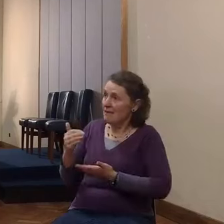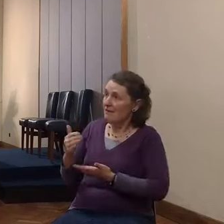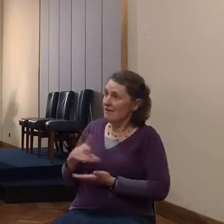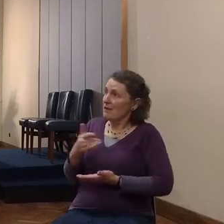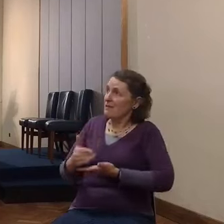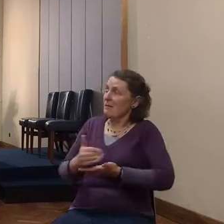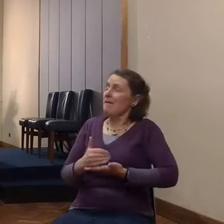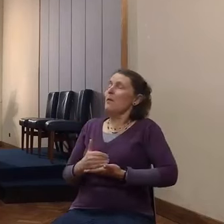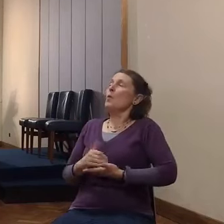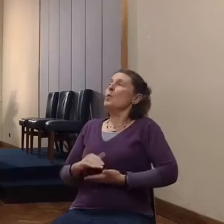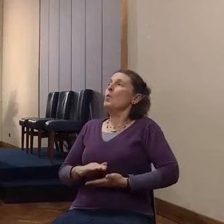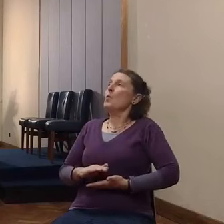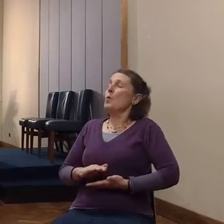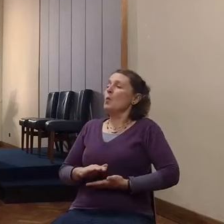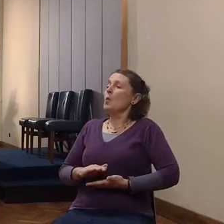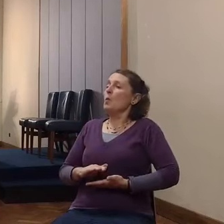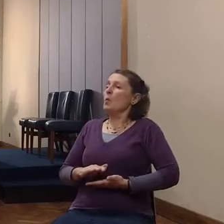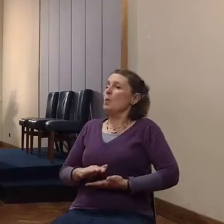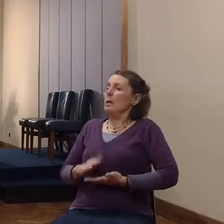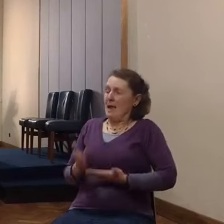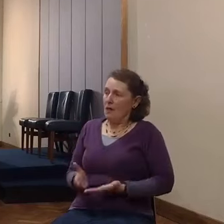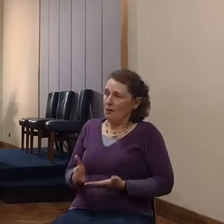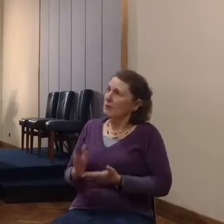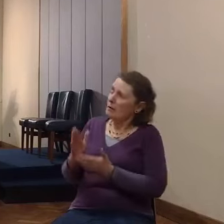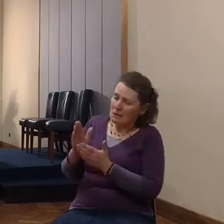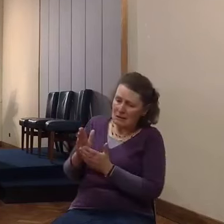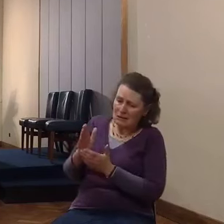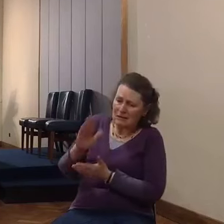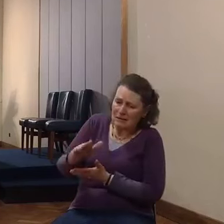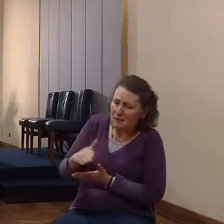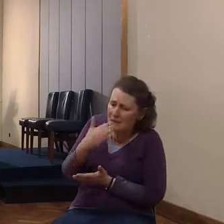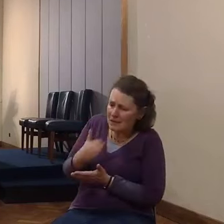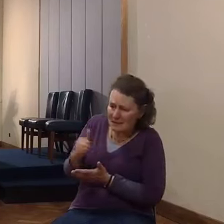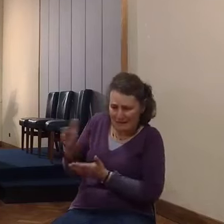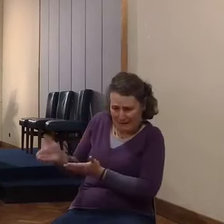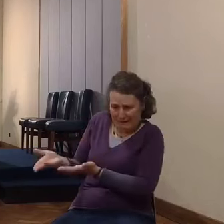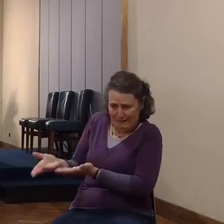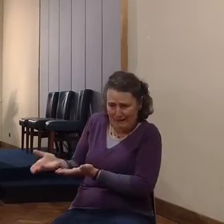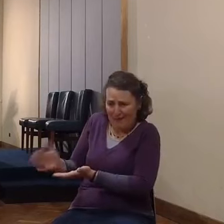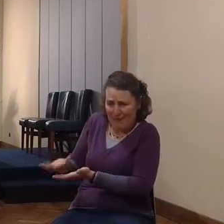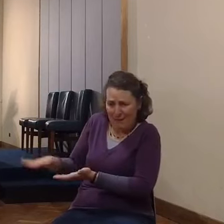is to intercede for father, mother, brothers, sisters, and their children.